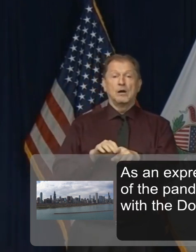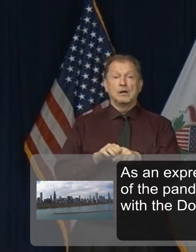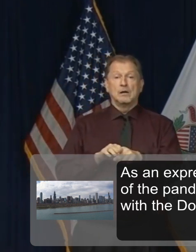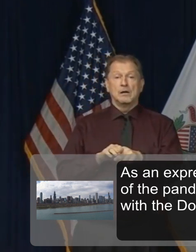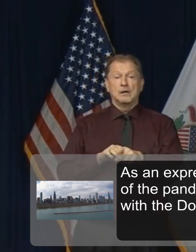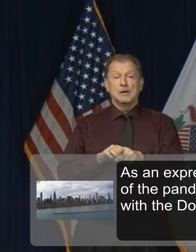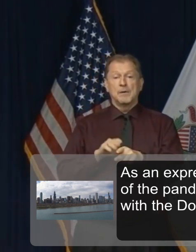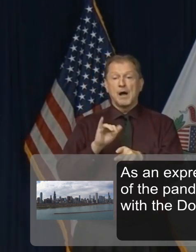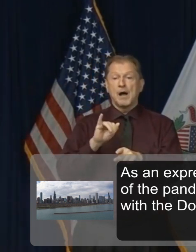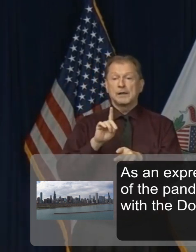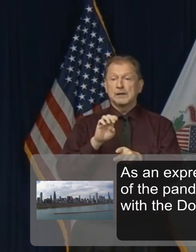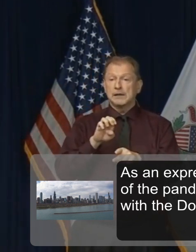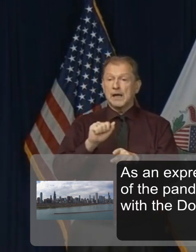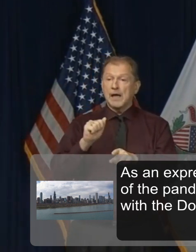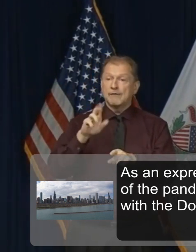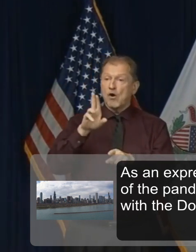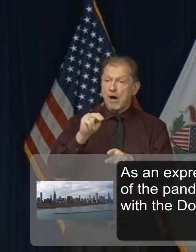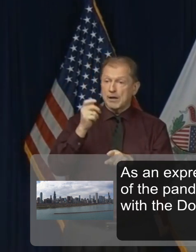professionals.